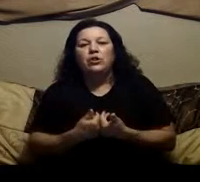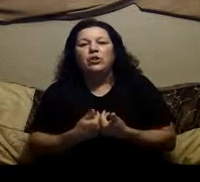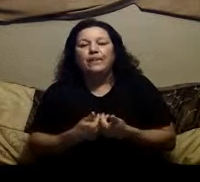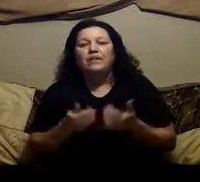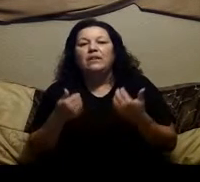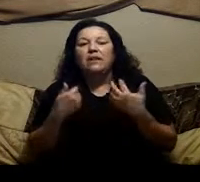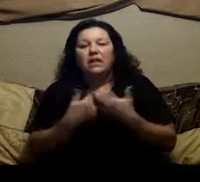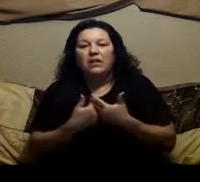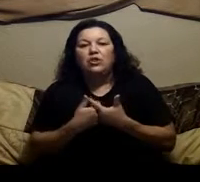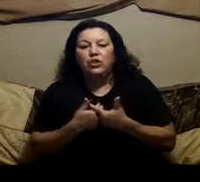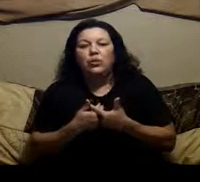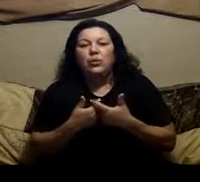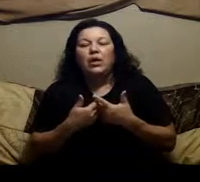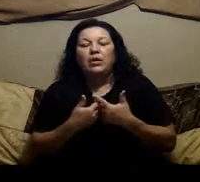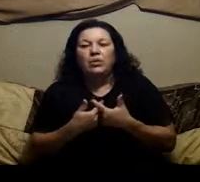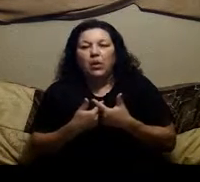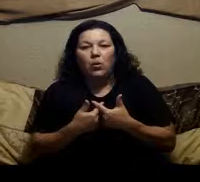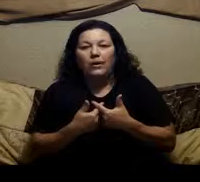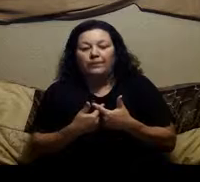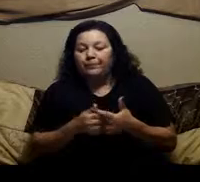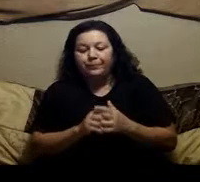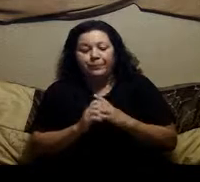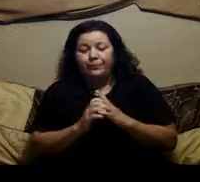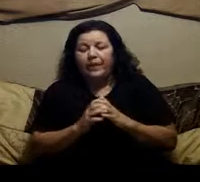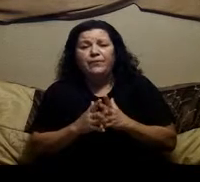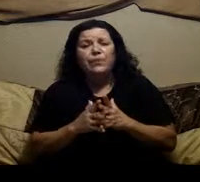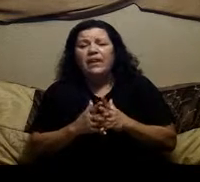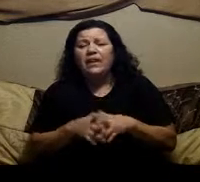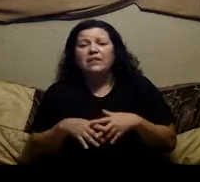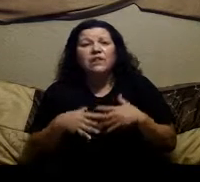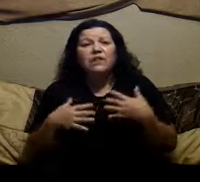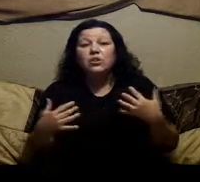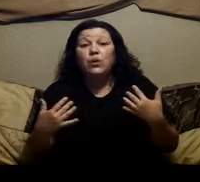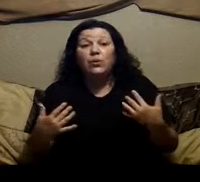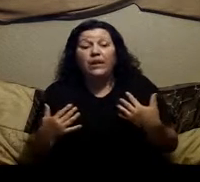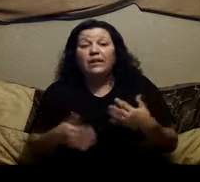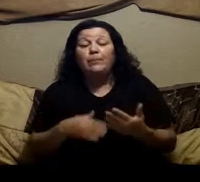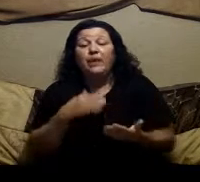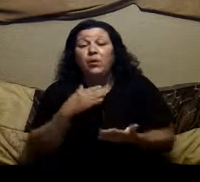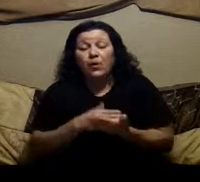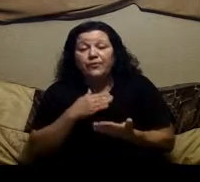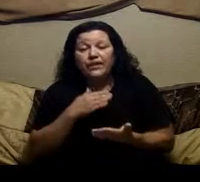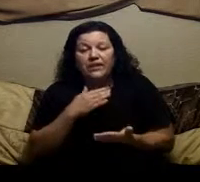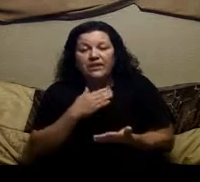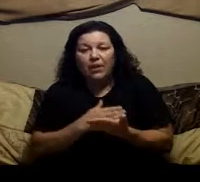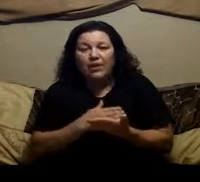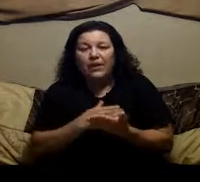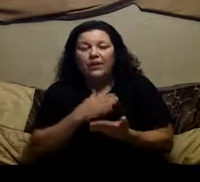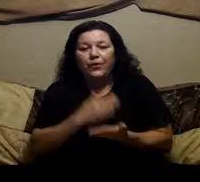nourishment into your colon if you can't do it weekly, but in order for to get rid of it in